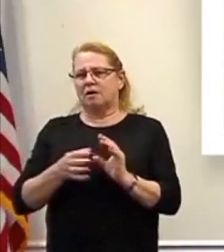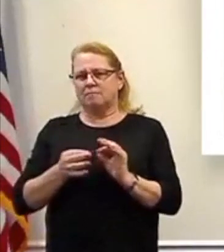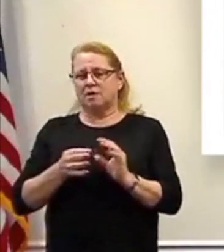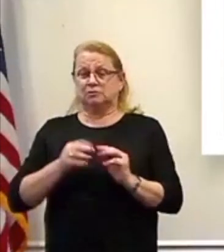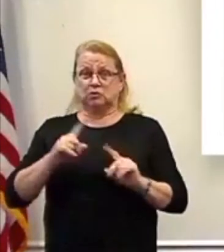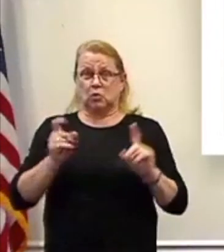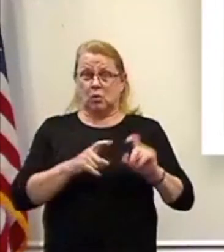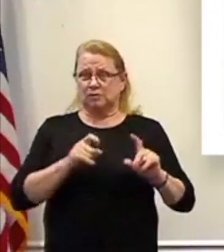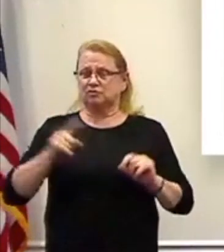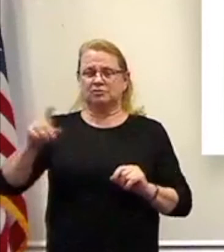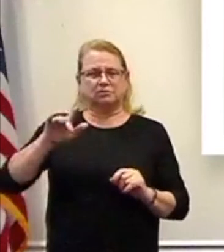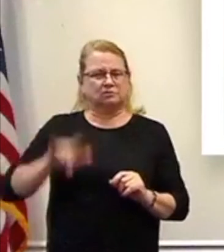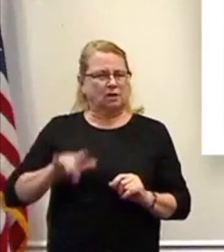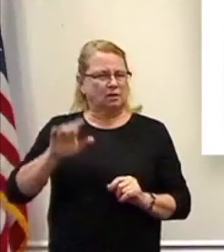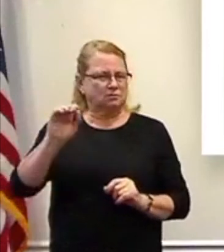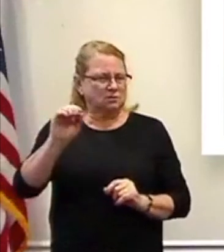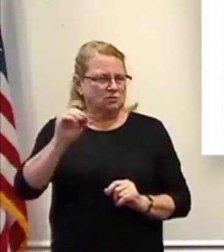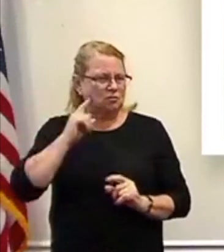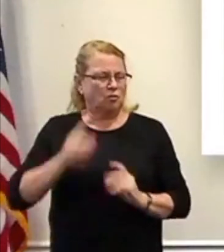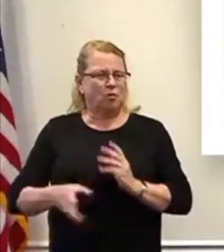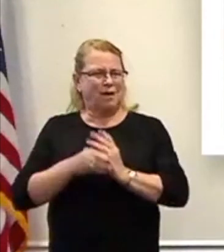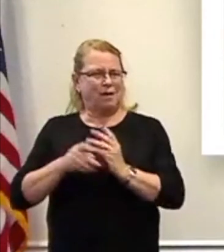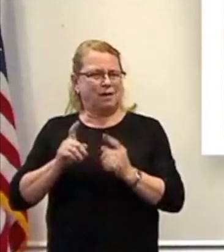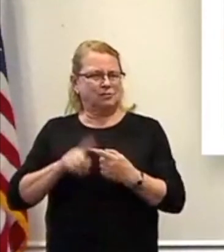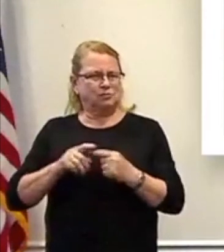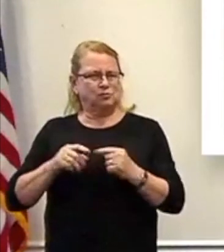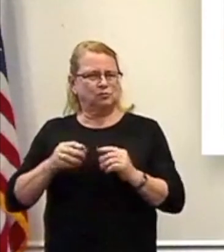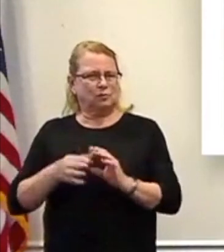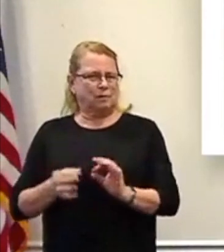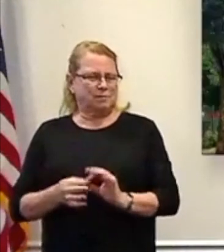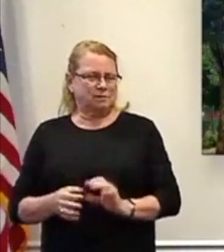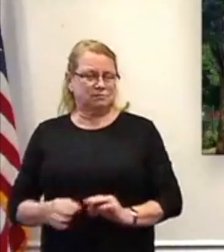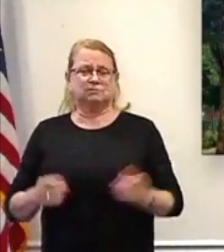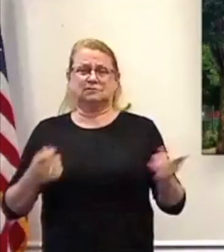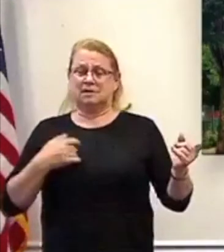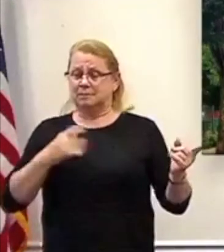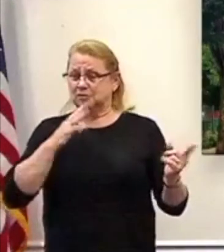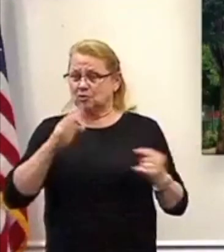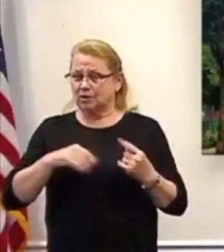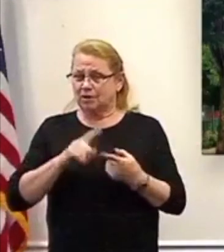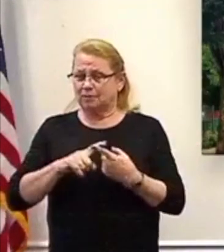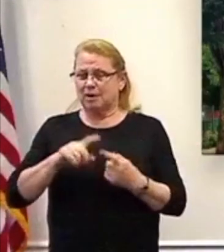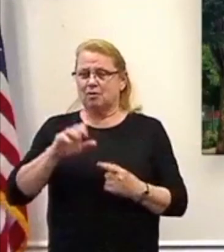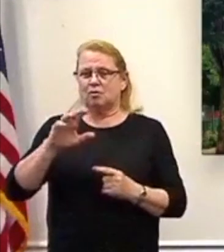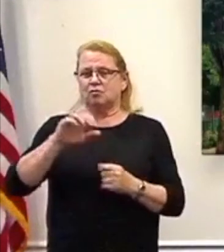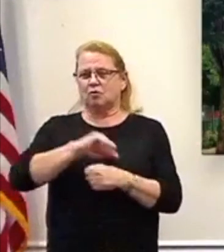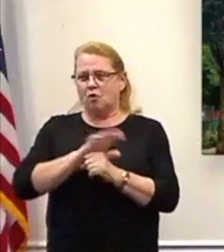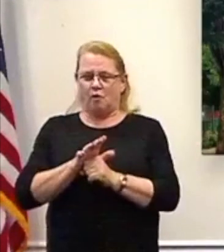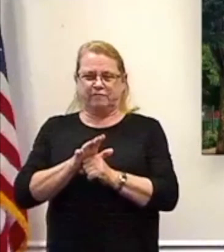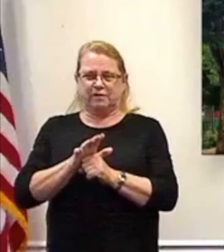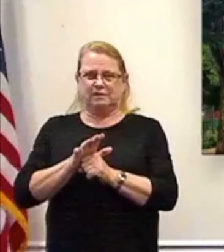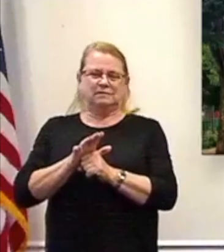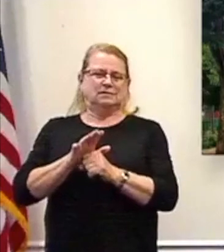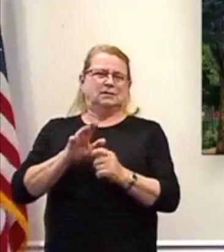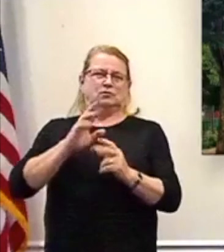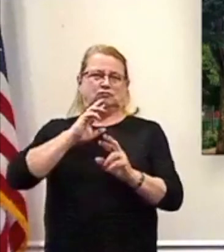Executive Mark Molinaro. We're talking a little bit about our COVID-19 response and the 2021